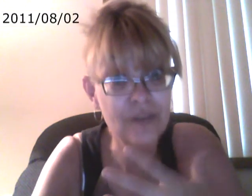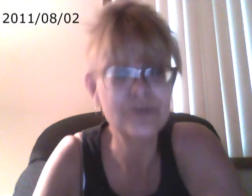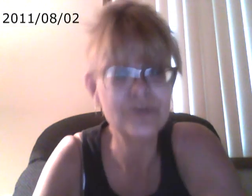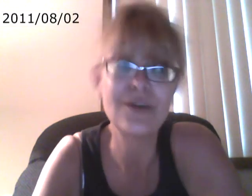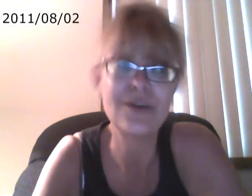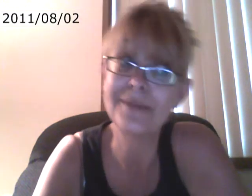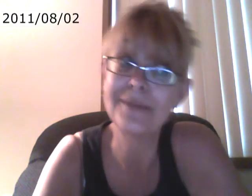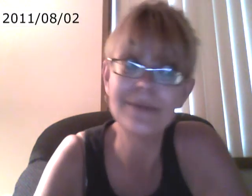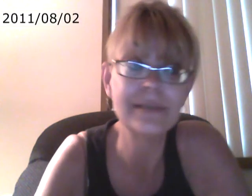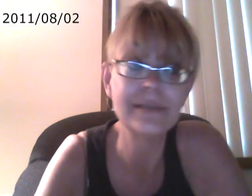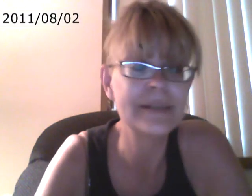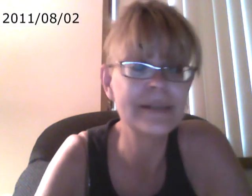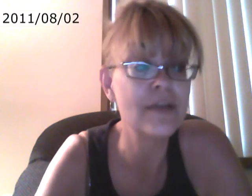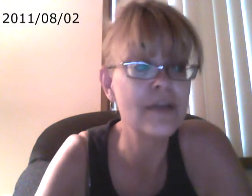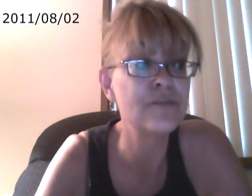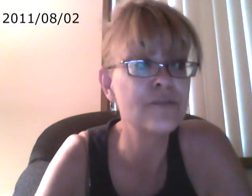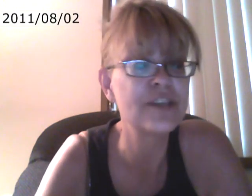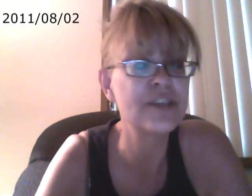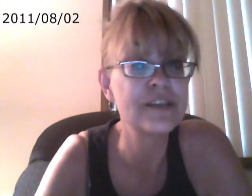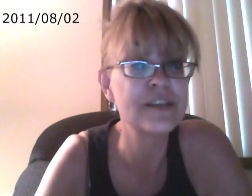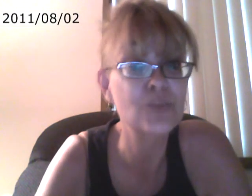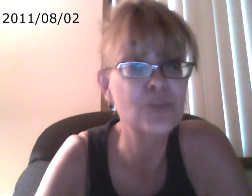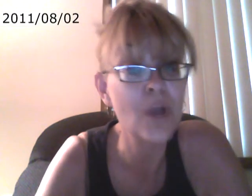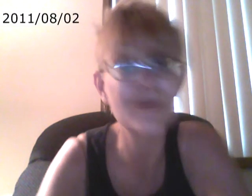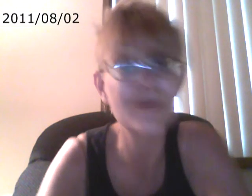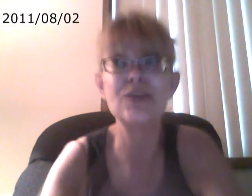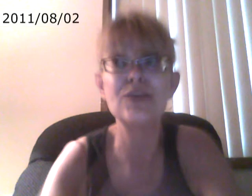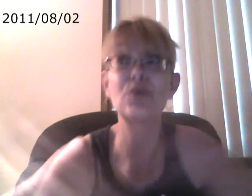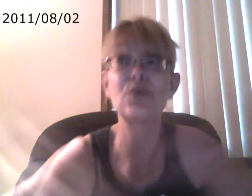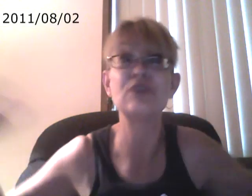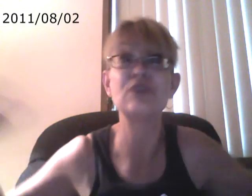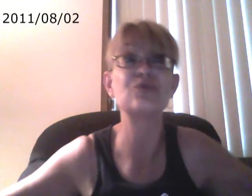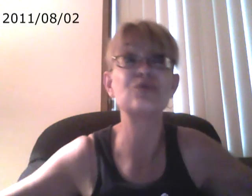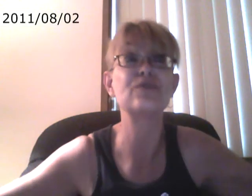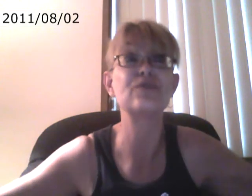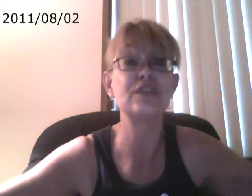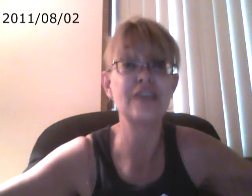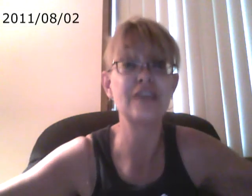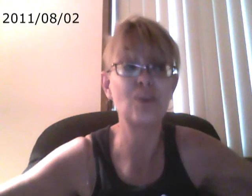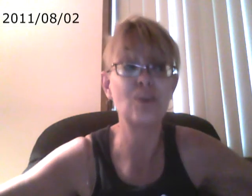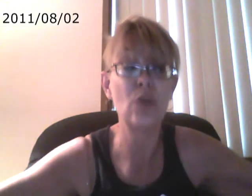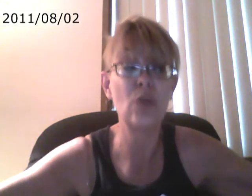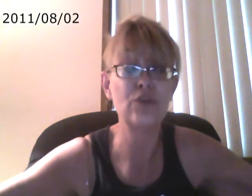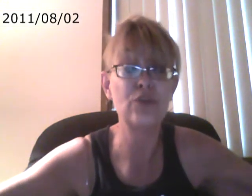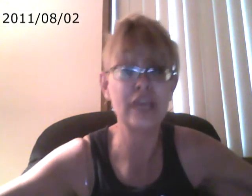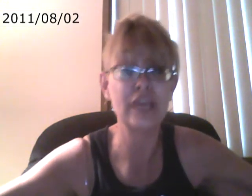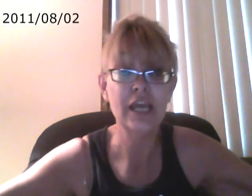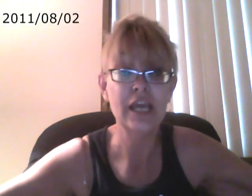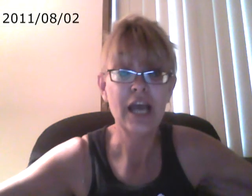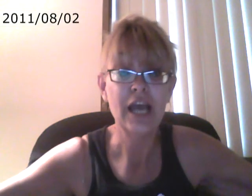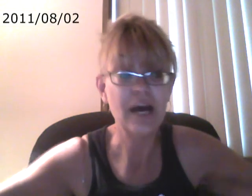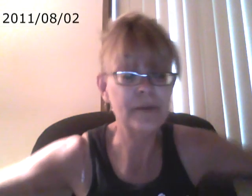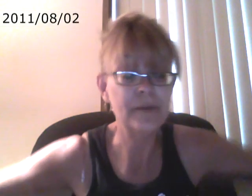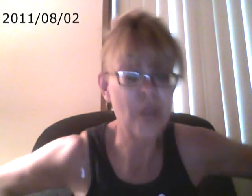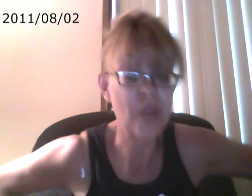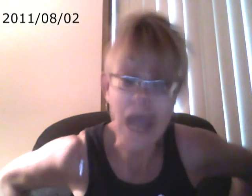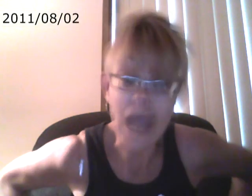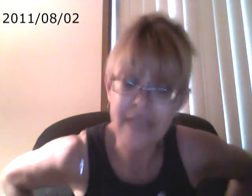So I'm keeping it to myself, which I think is wrong. But as we're going to sort of see that the wealthy, um, are kind of